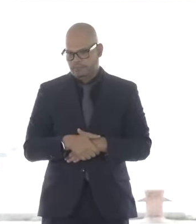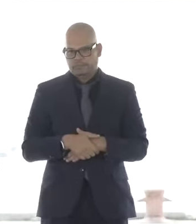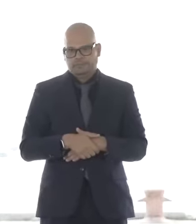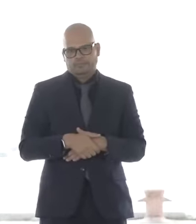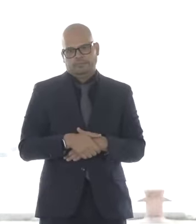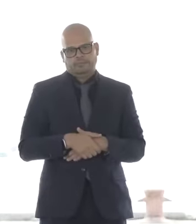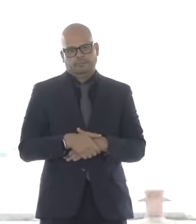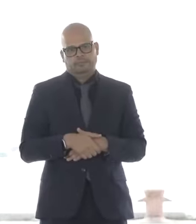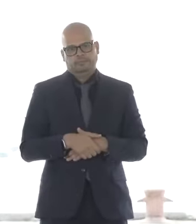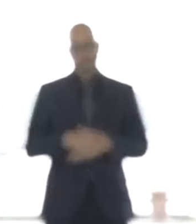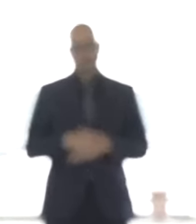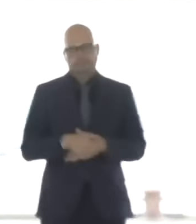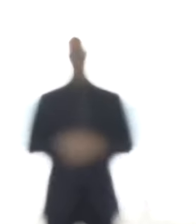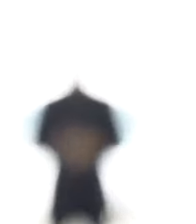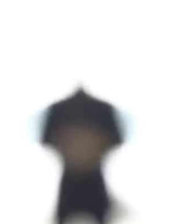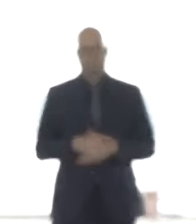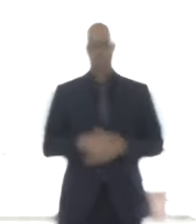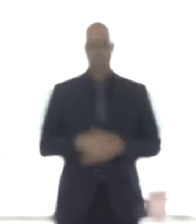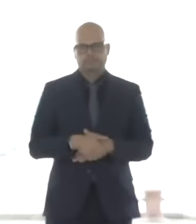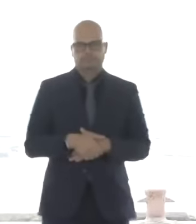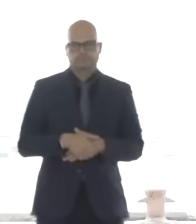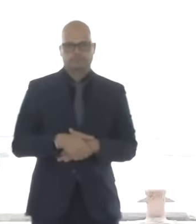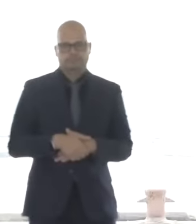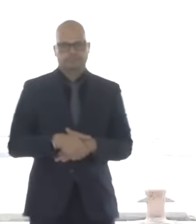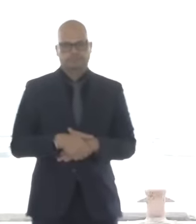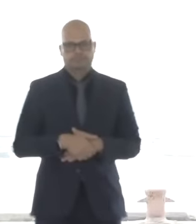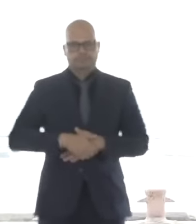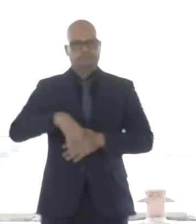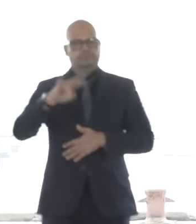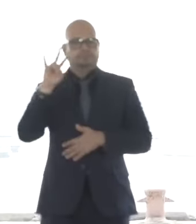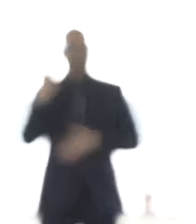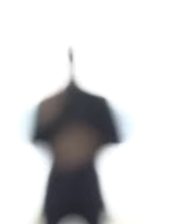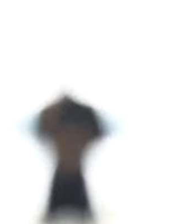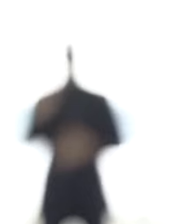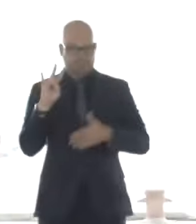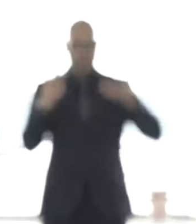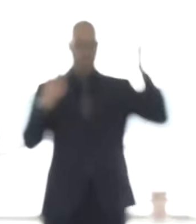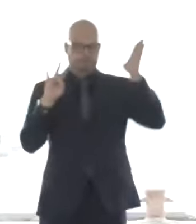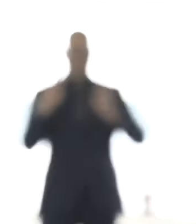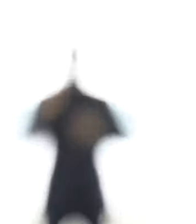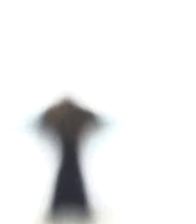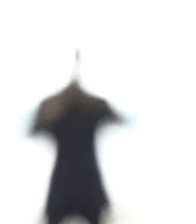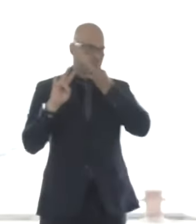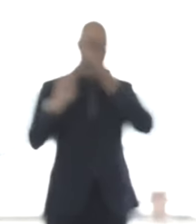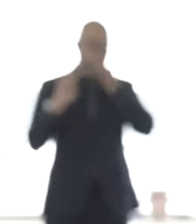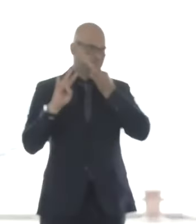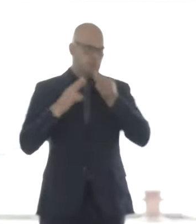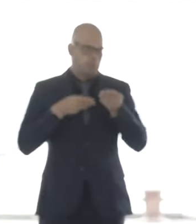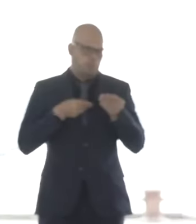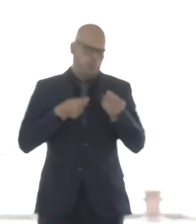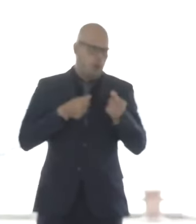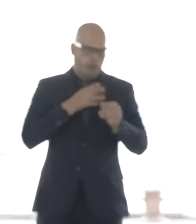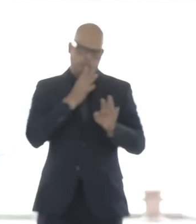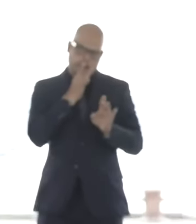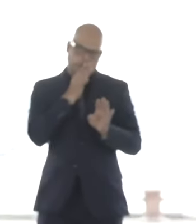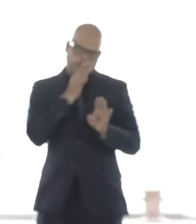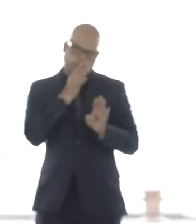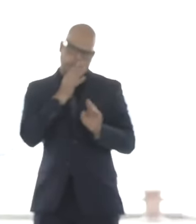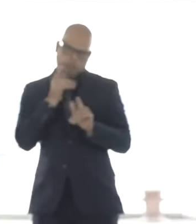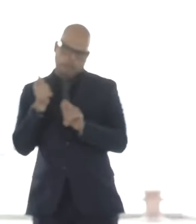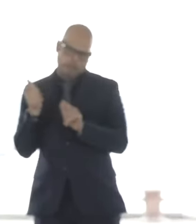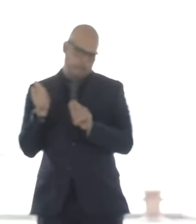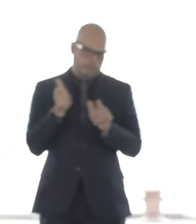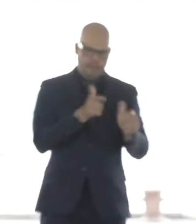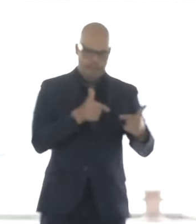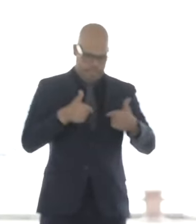Well, when you follow nine distinguished or seven distinguished speakers like that, there's not much left to say other than thank you. As I